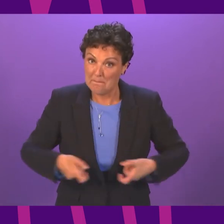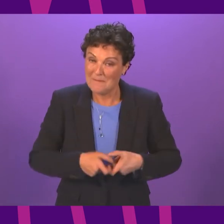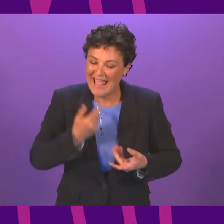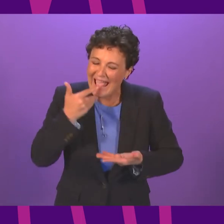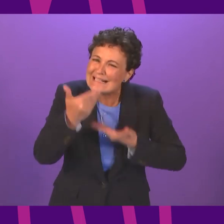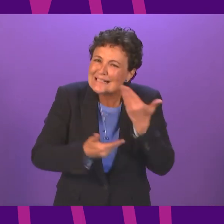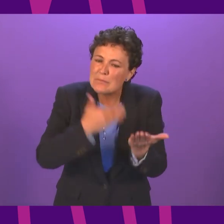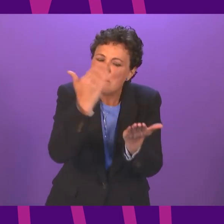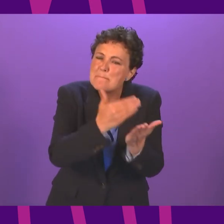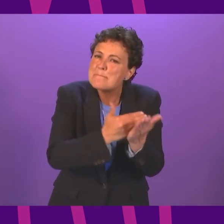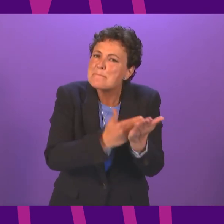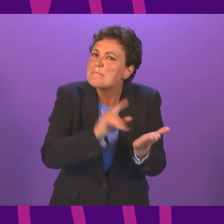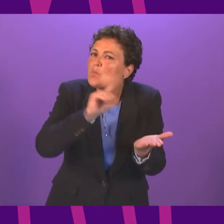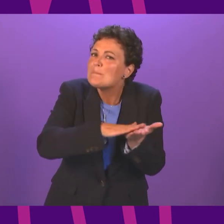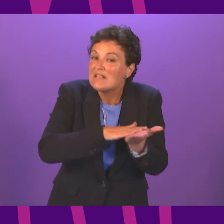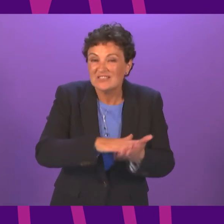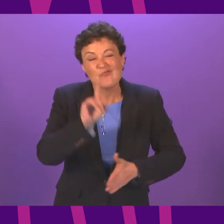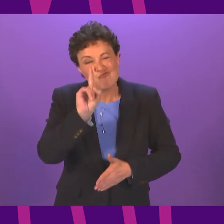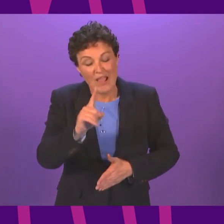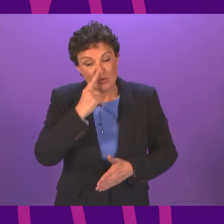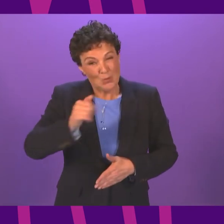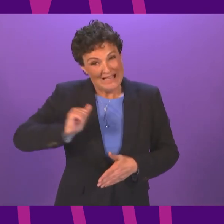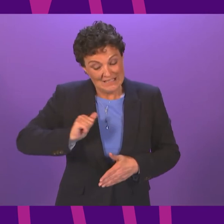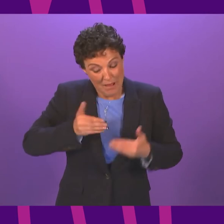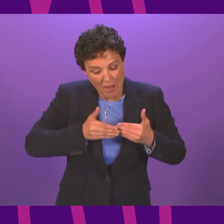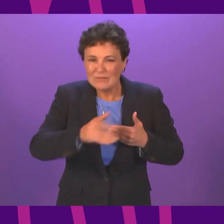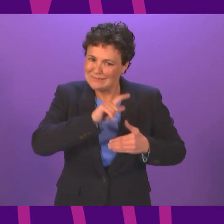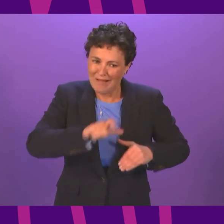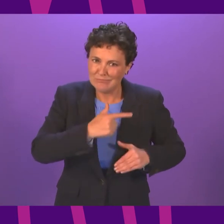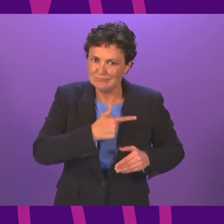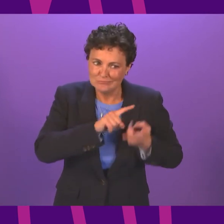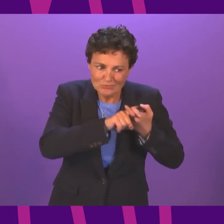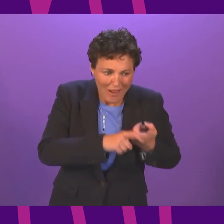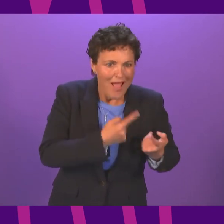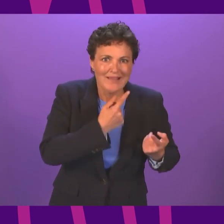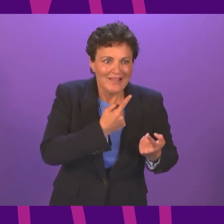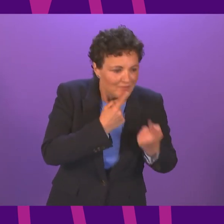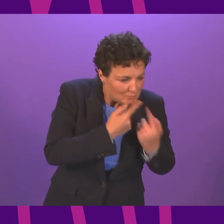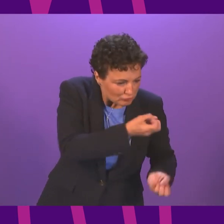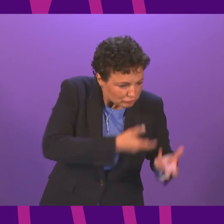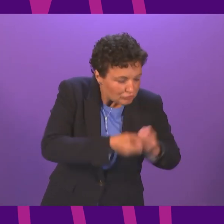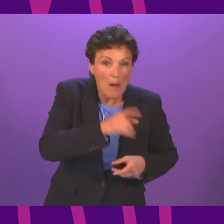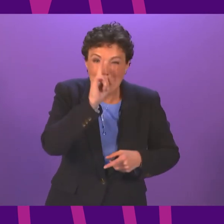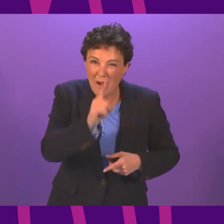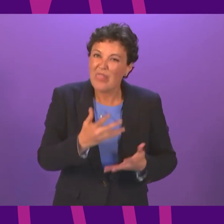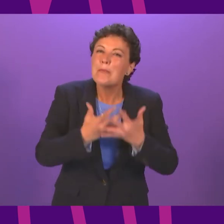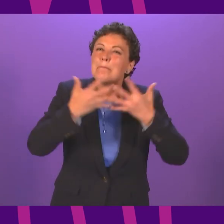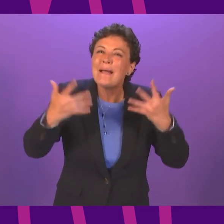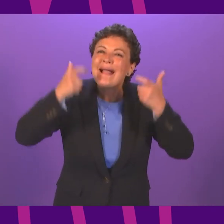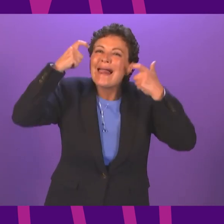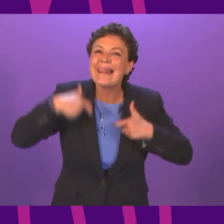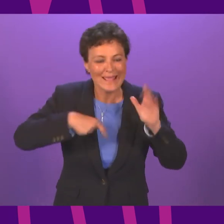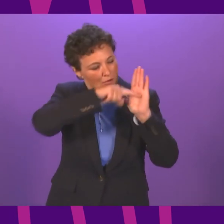that means. In short, while we still likely to need some baseline measures, it means the lifting of the remaining major legal